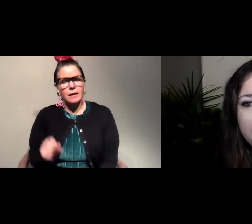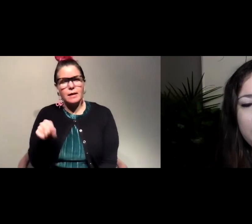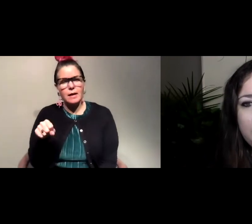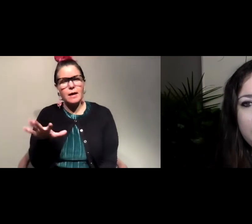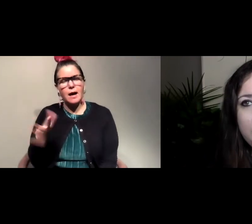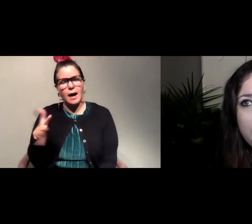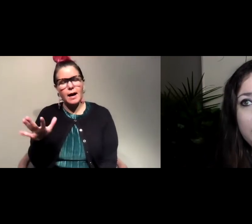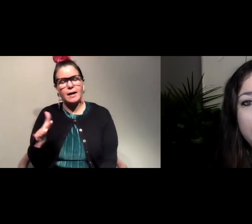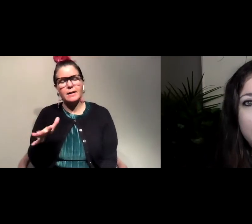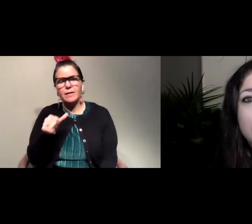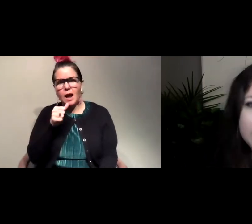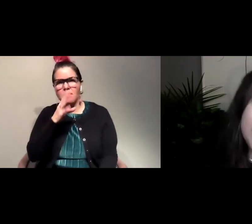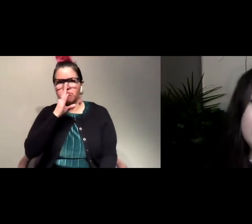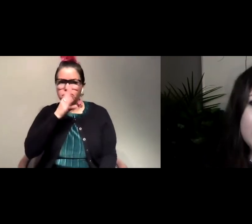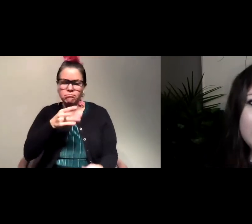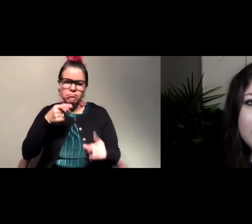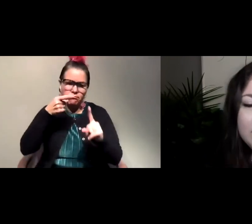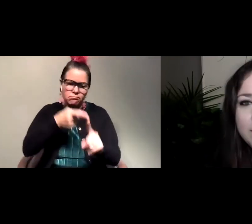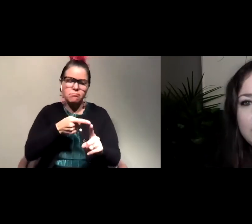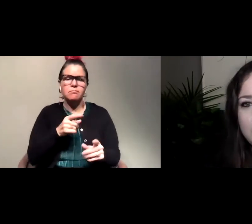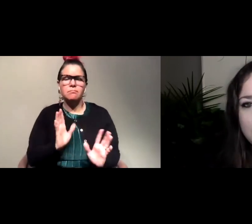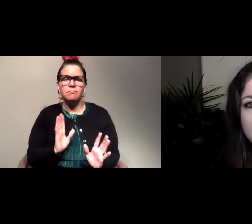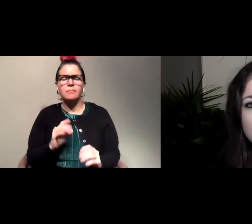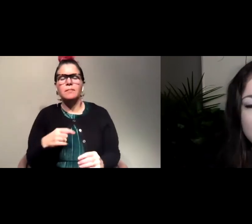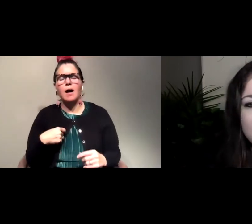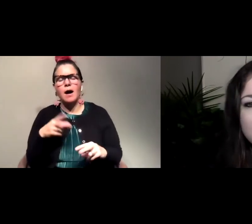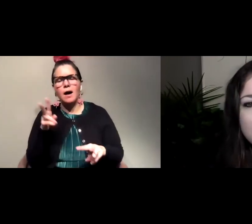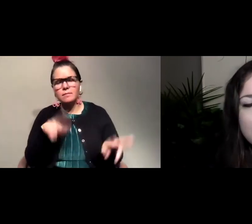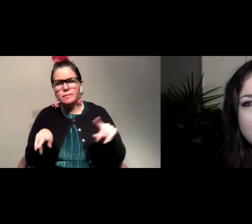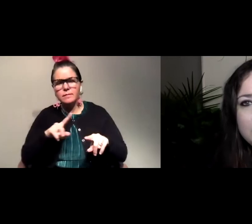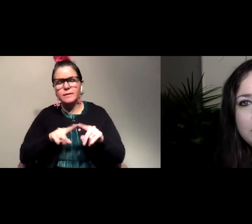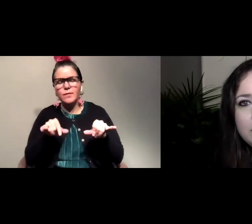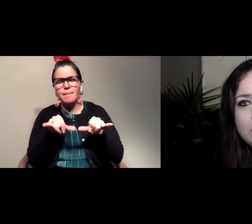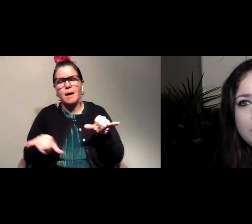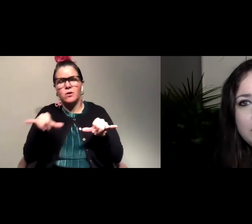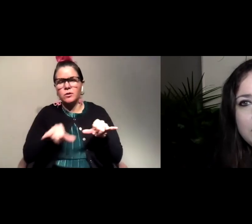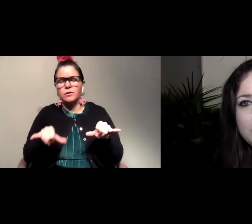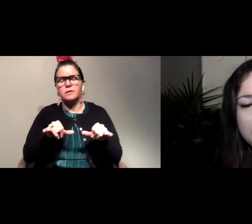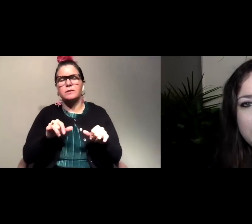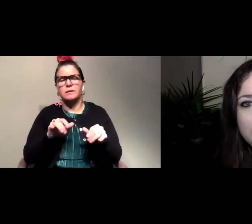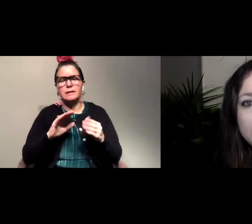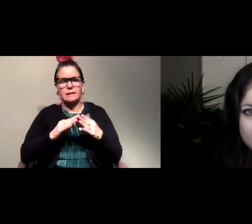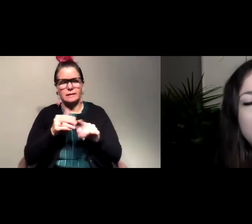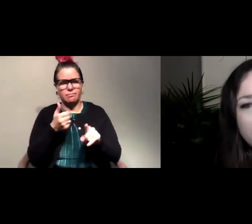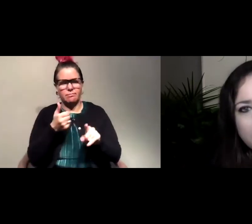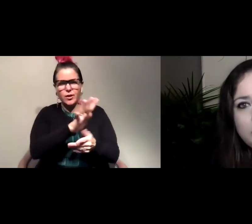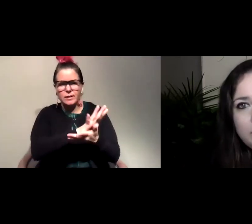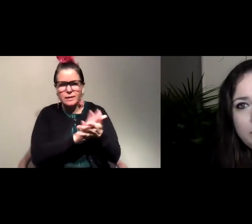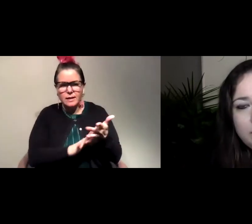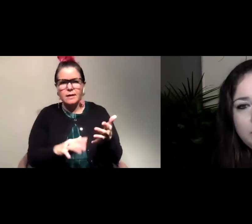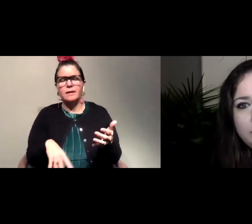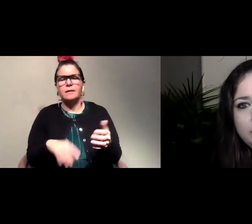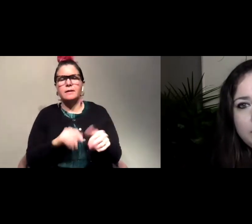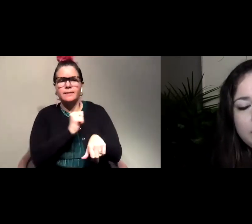indirectly though and so what I look at is a lot of patterns in how cities are designed and that will tell us